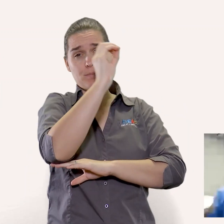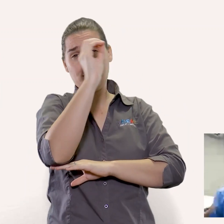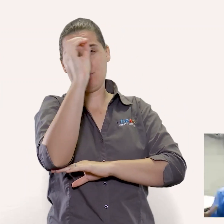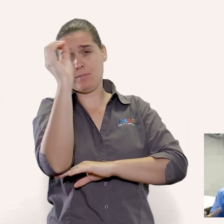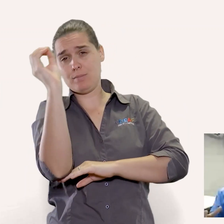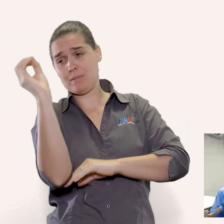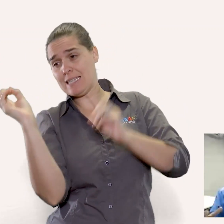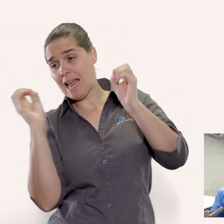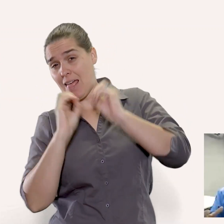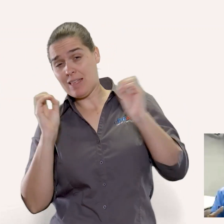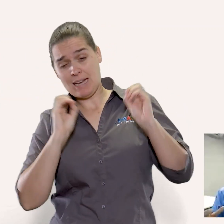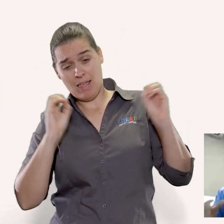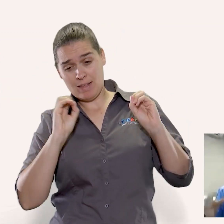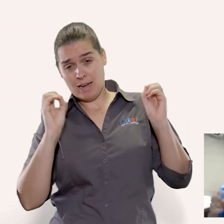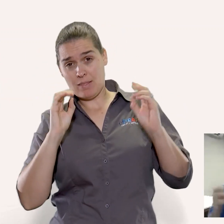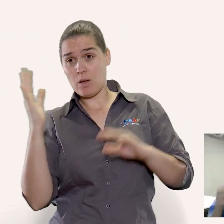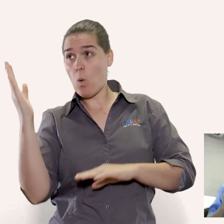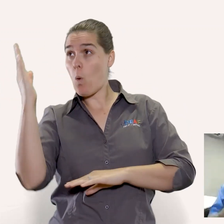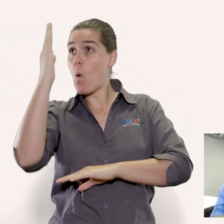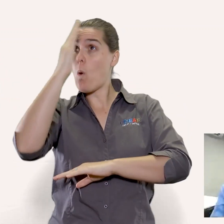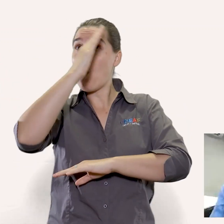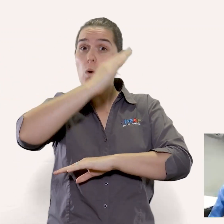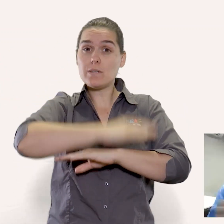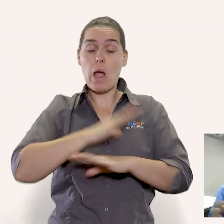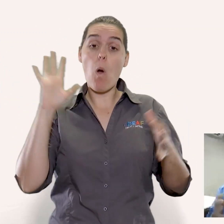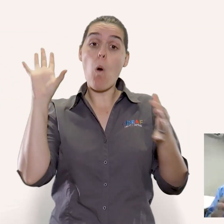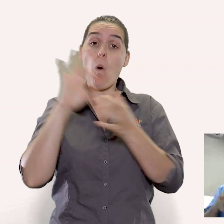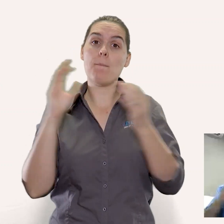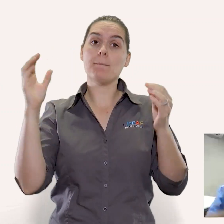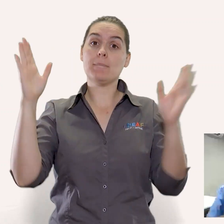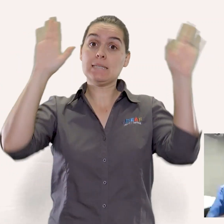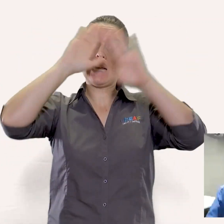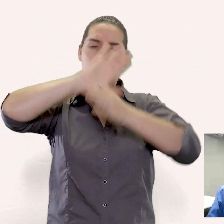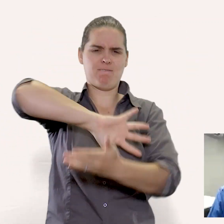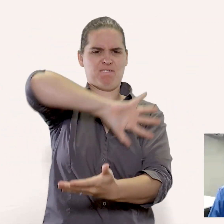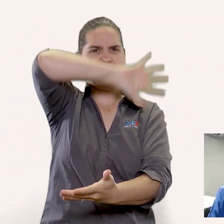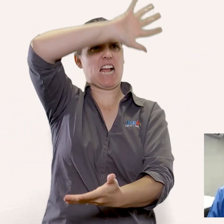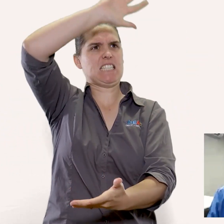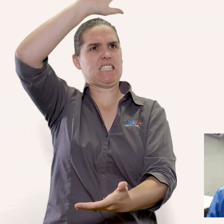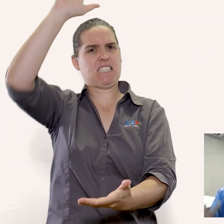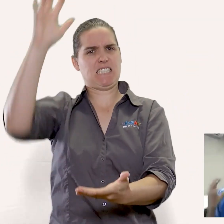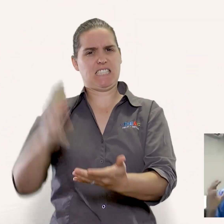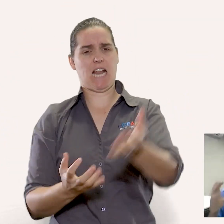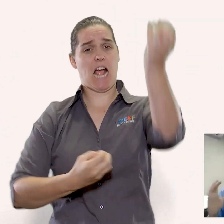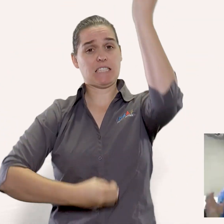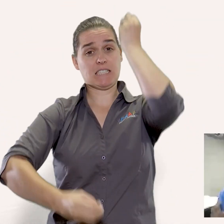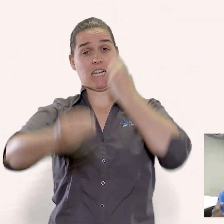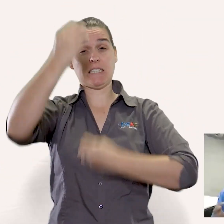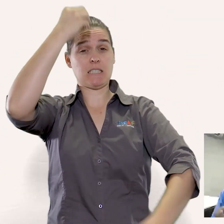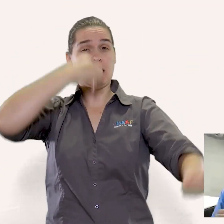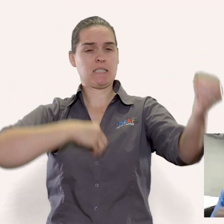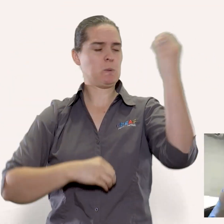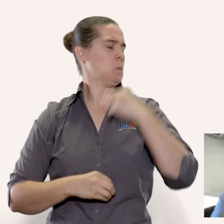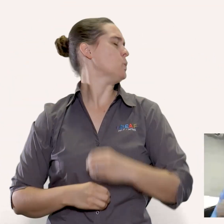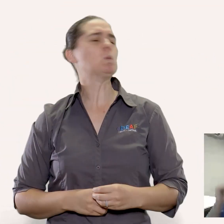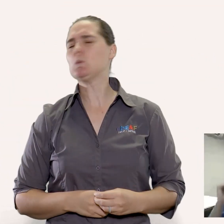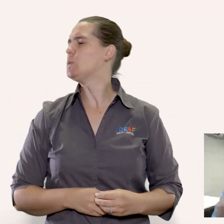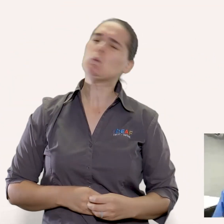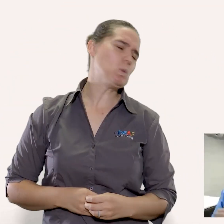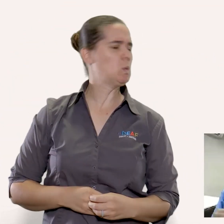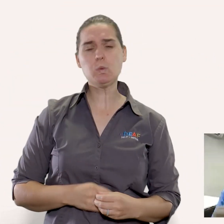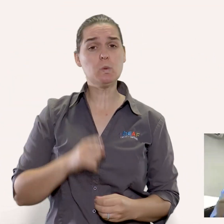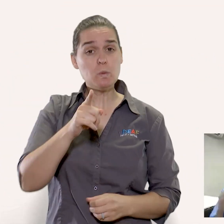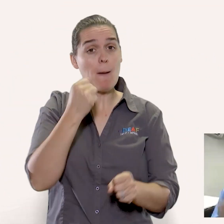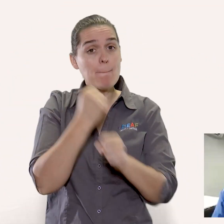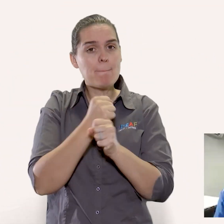very large meal at a time so you're not eating little bits through the day you're waiting till you get home at night and you're having this massive meal and that is